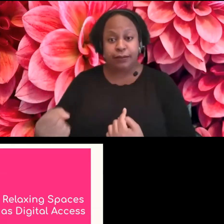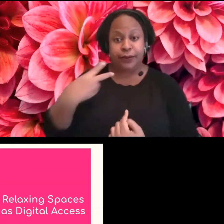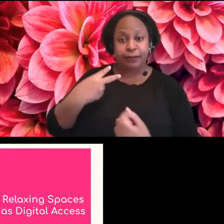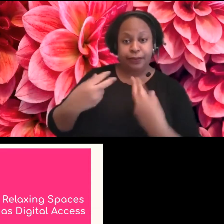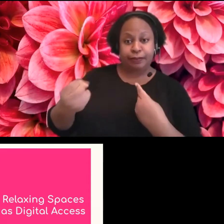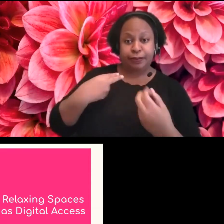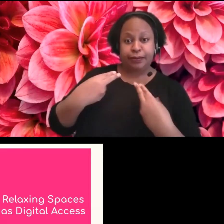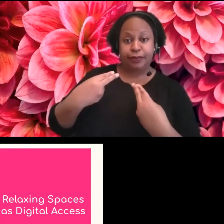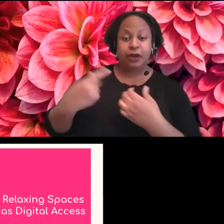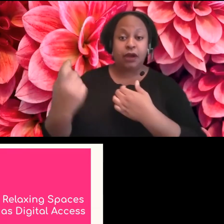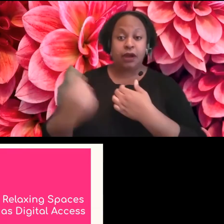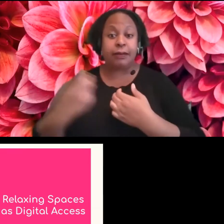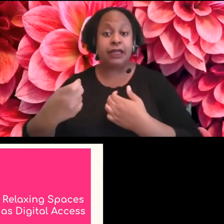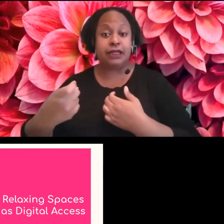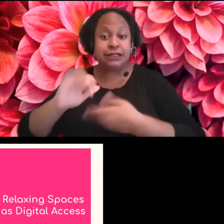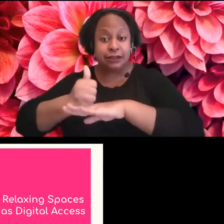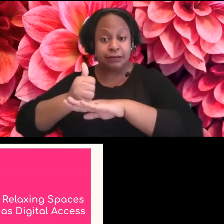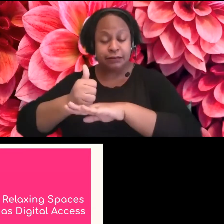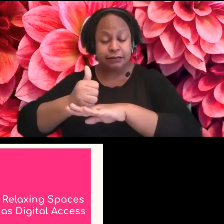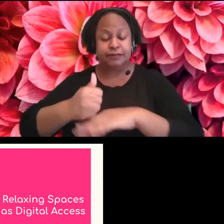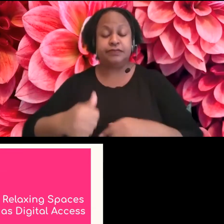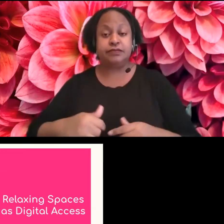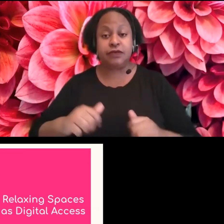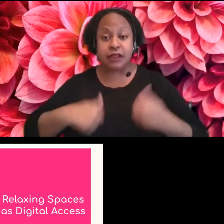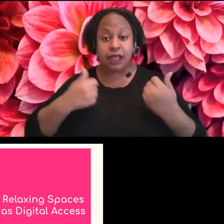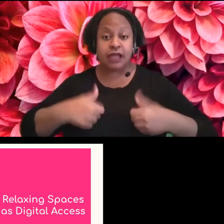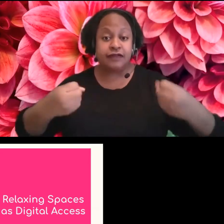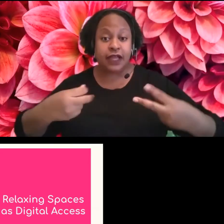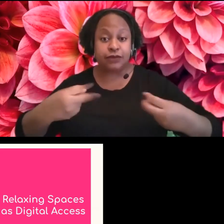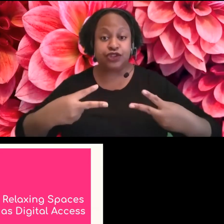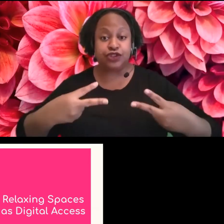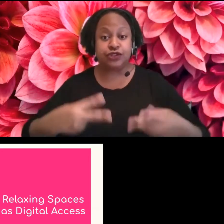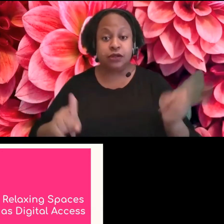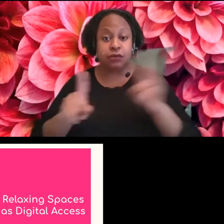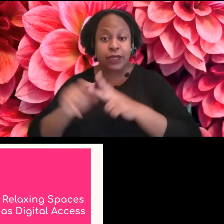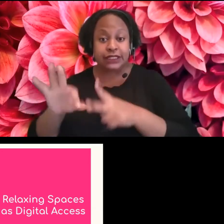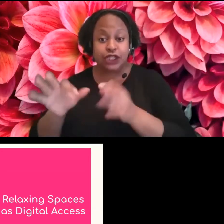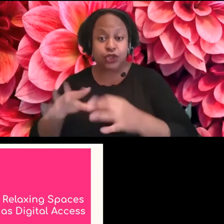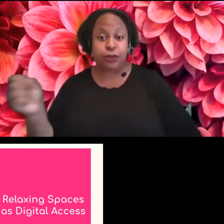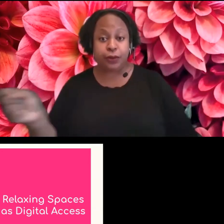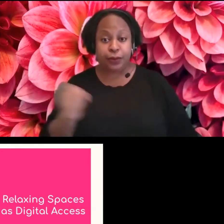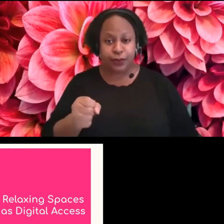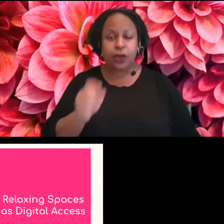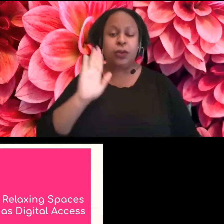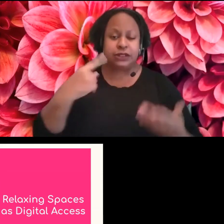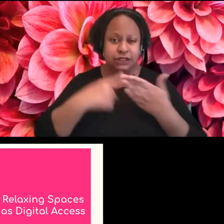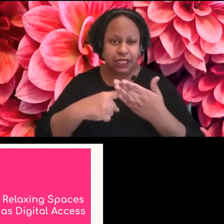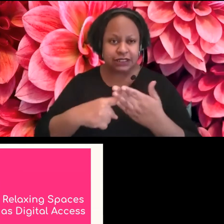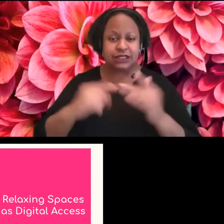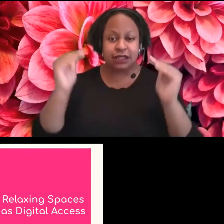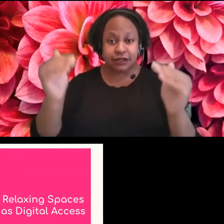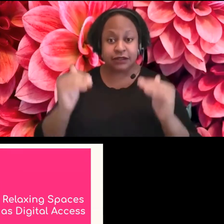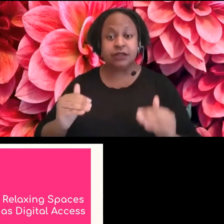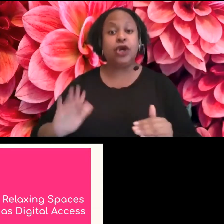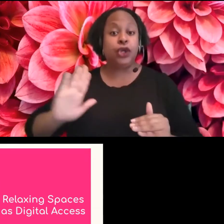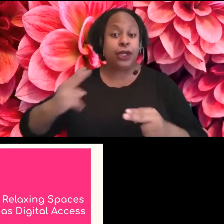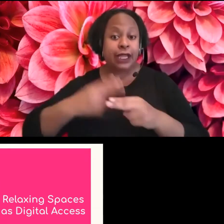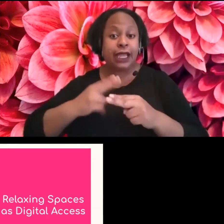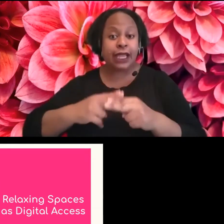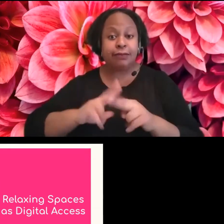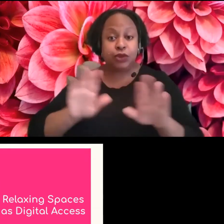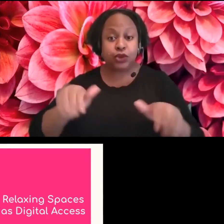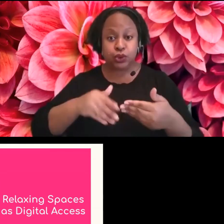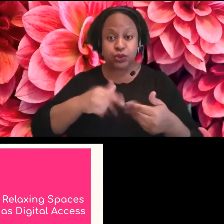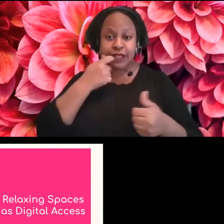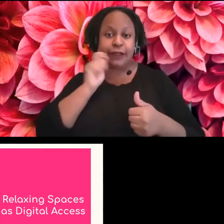person in charge of it. Um, live captioning and ASL, which we're going to have the whole section about saying your name and then